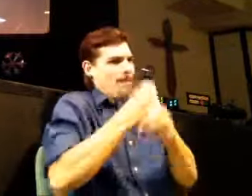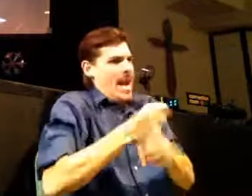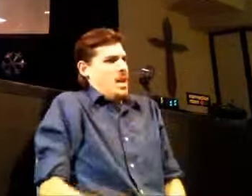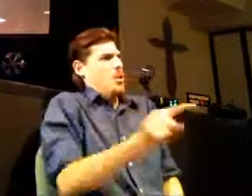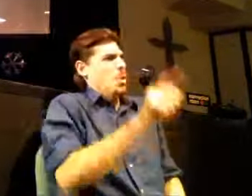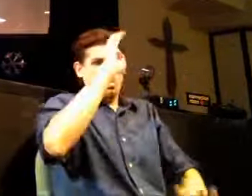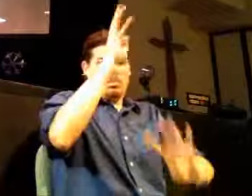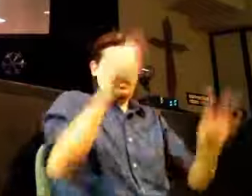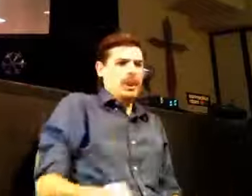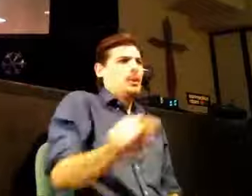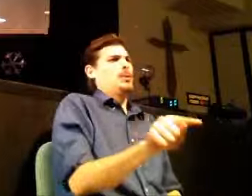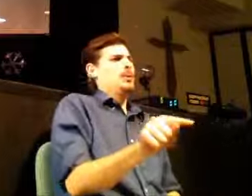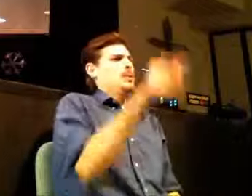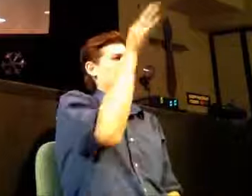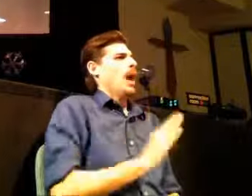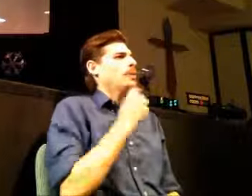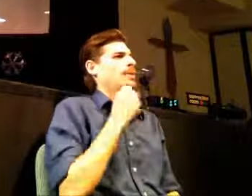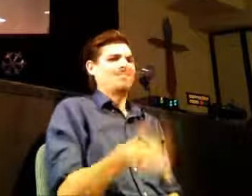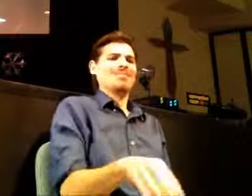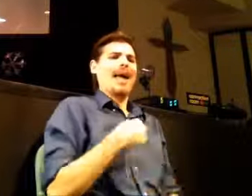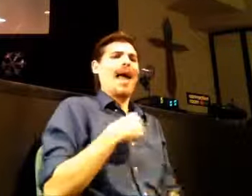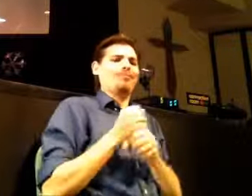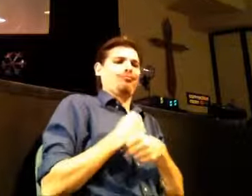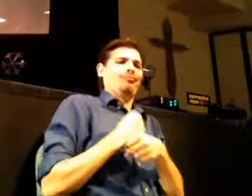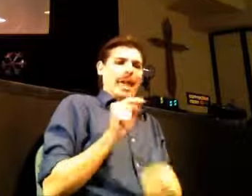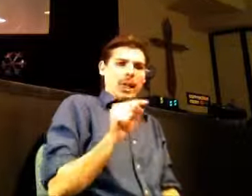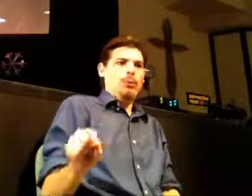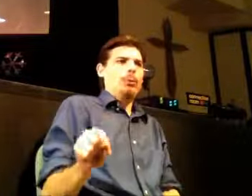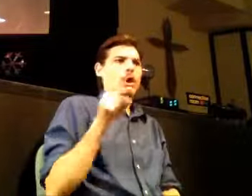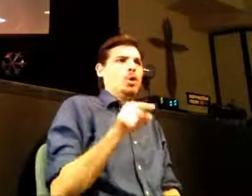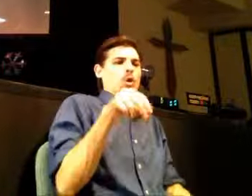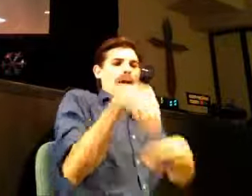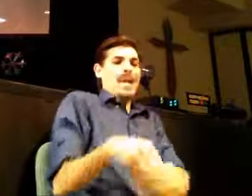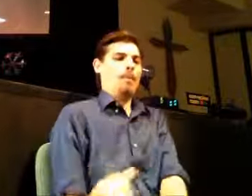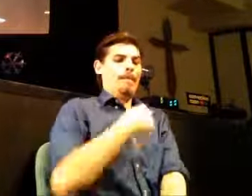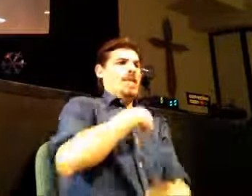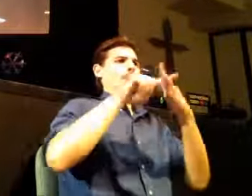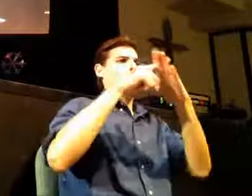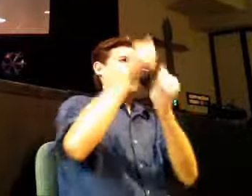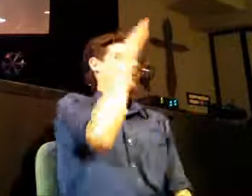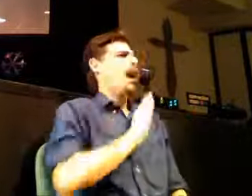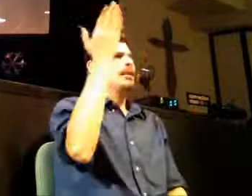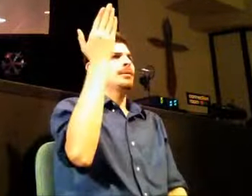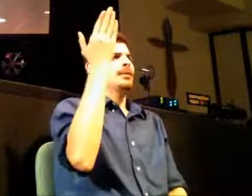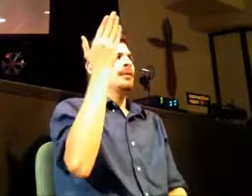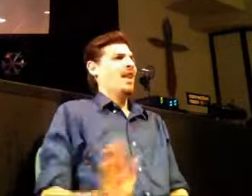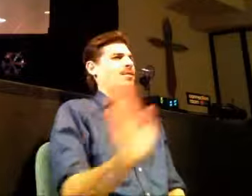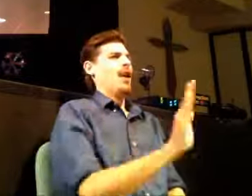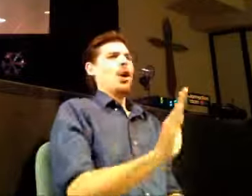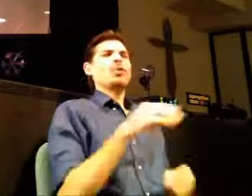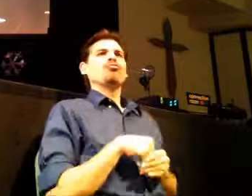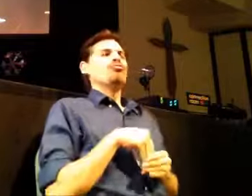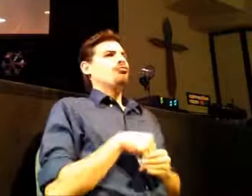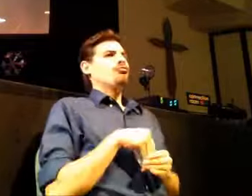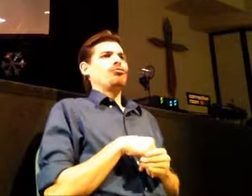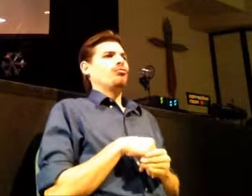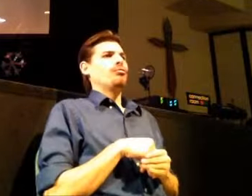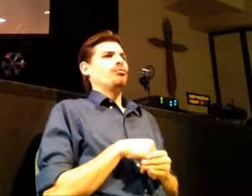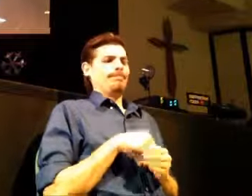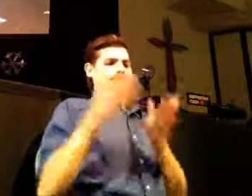that that i'm your creator that i'm the one that is formed you that you are in me it starts with god and he's you've lost this notion of who i've created you to be and then